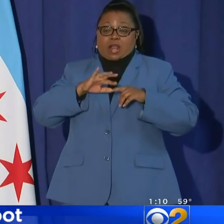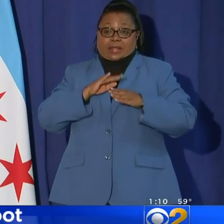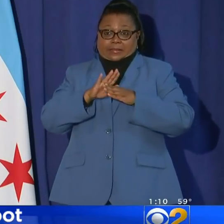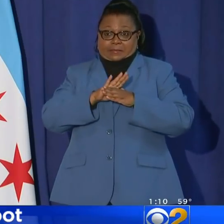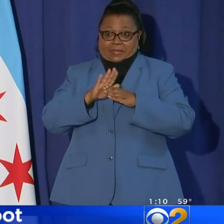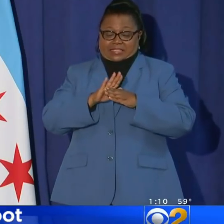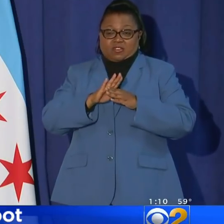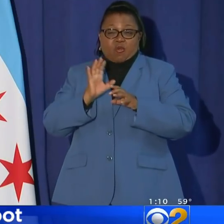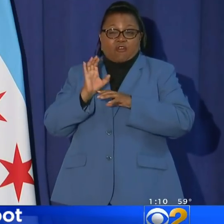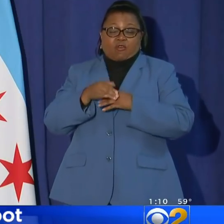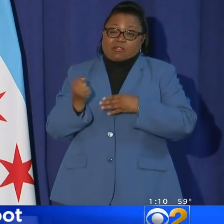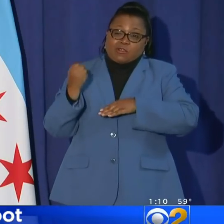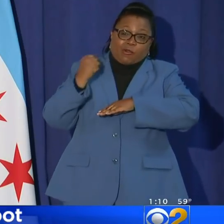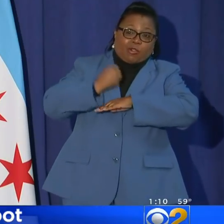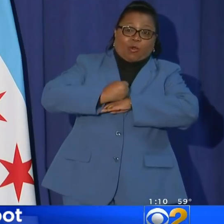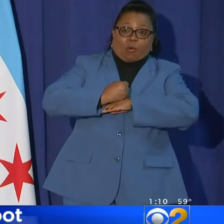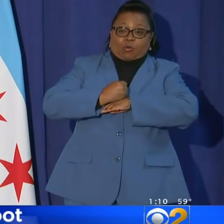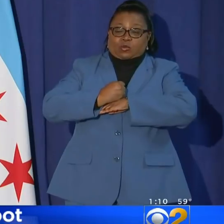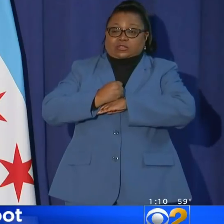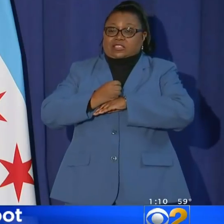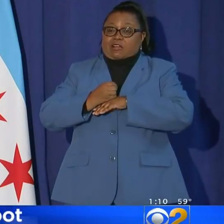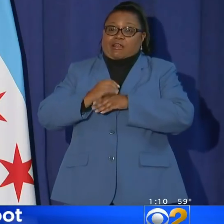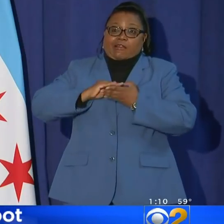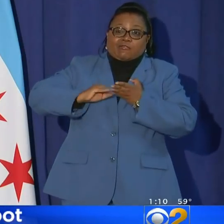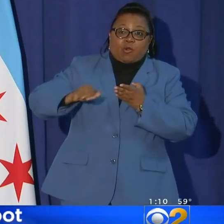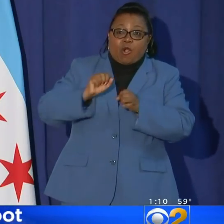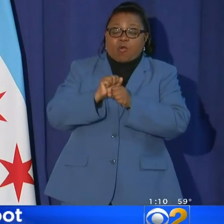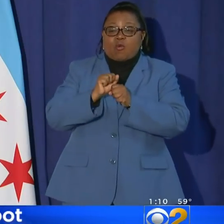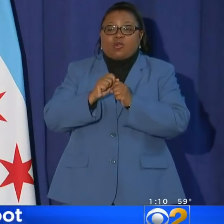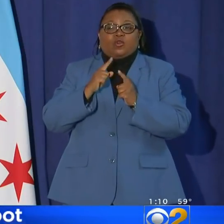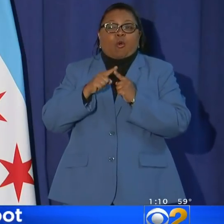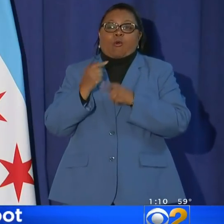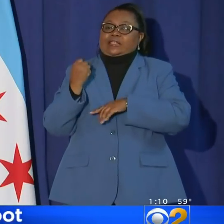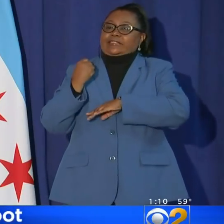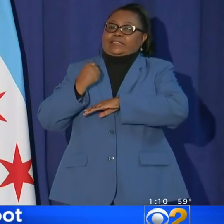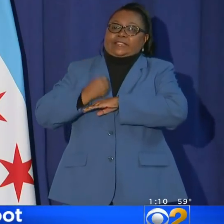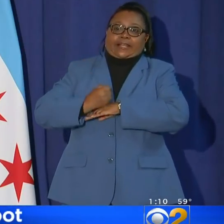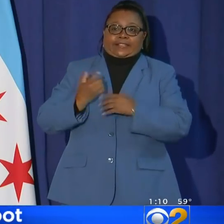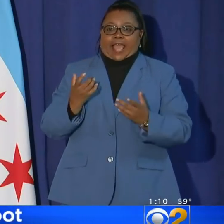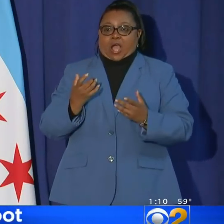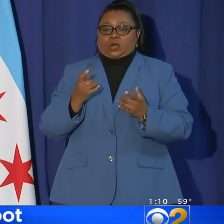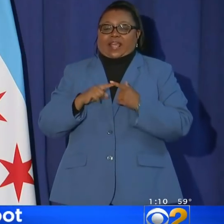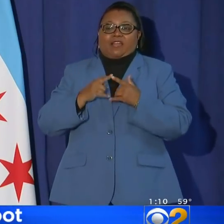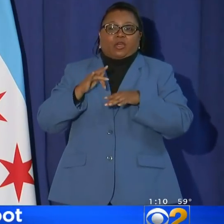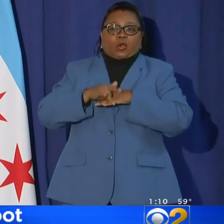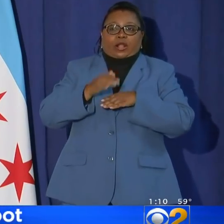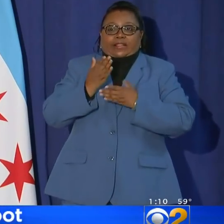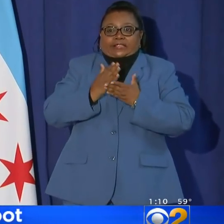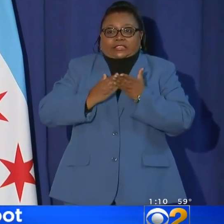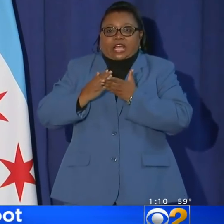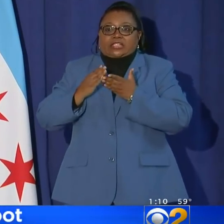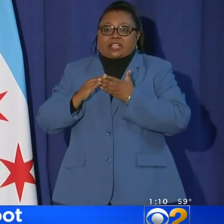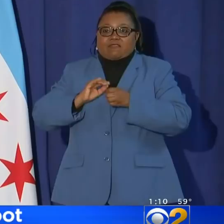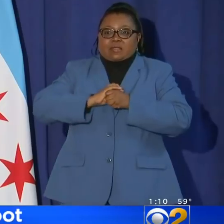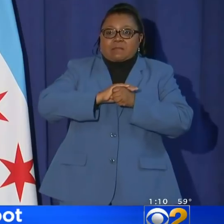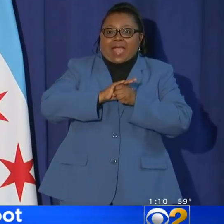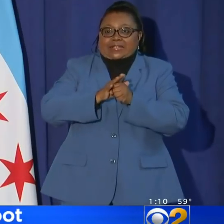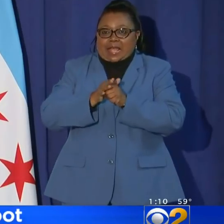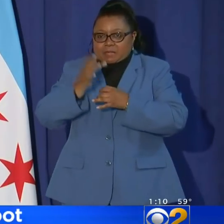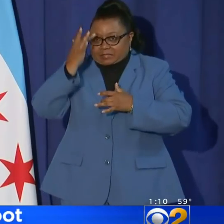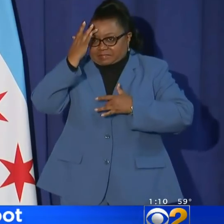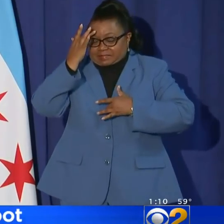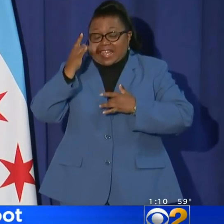who are forced to close their doors, furlough workers or even shut down in the early stages of the pandemic.